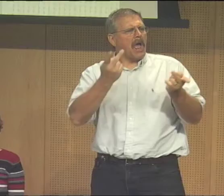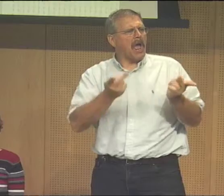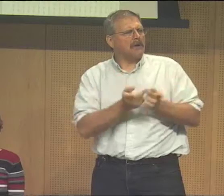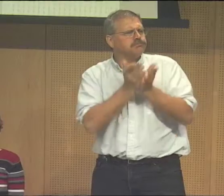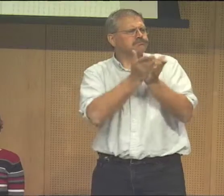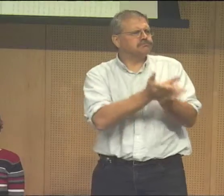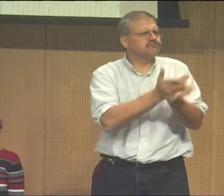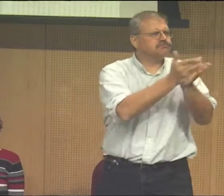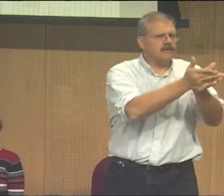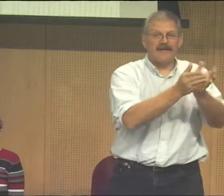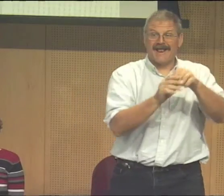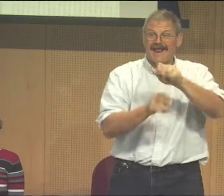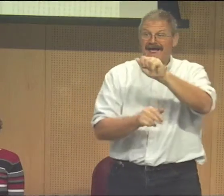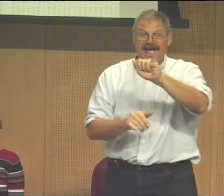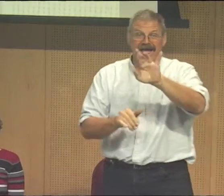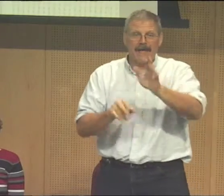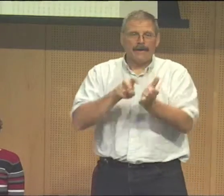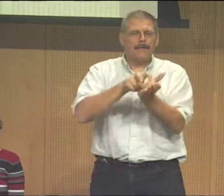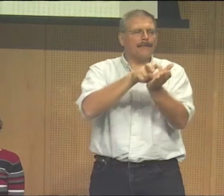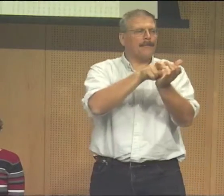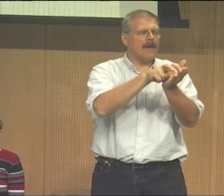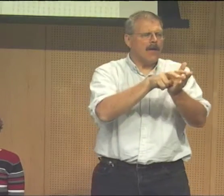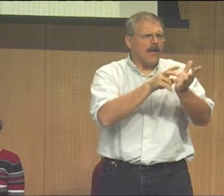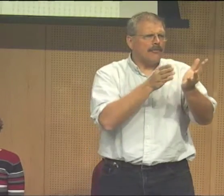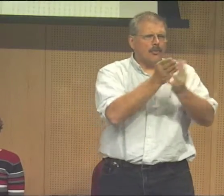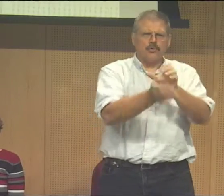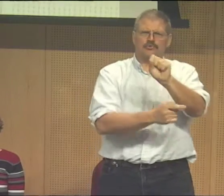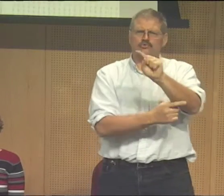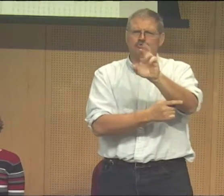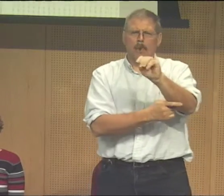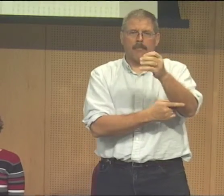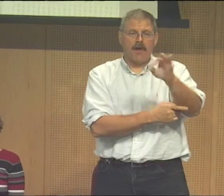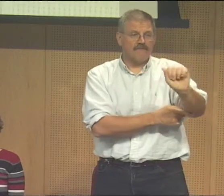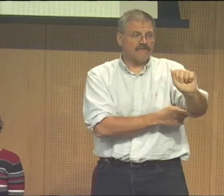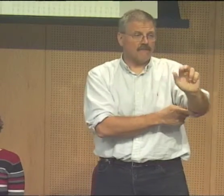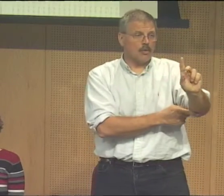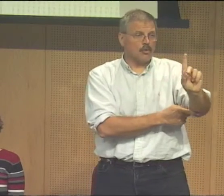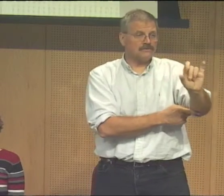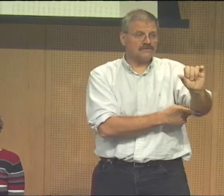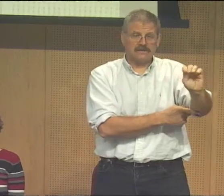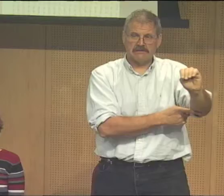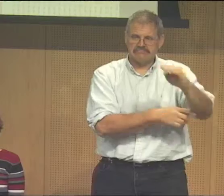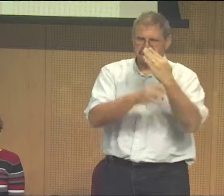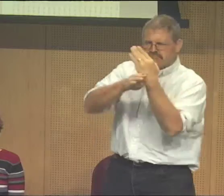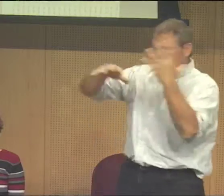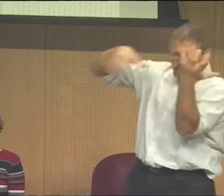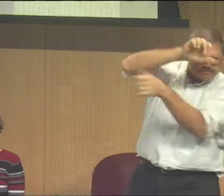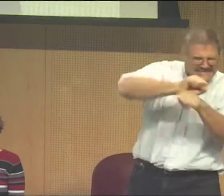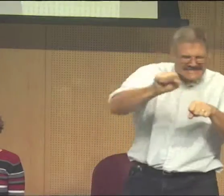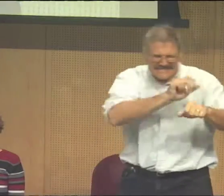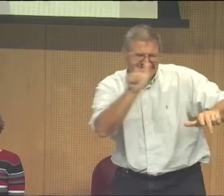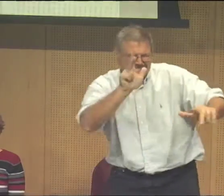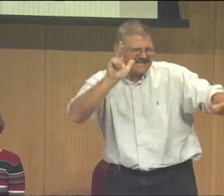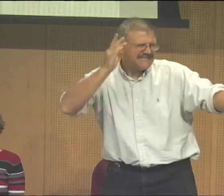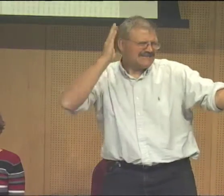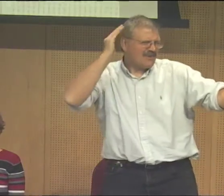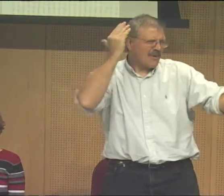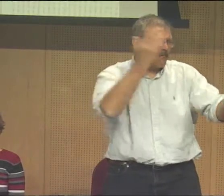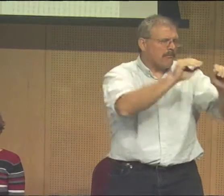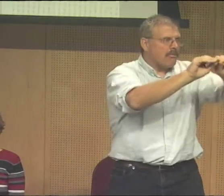And in Africa and Asia and all kinds of places, people have traveled and done journeys to get to a new place. And when they work and